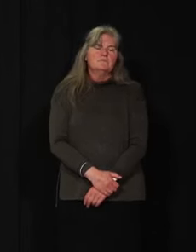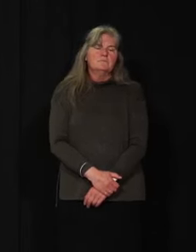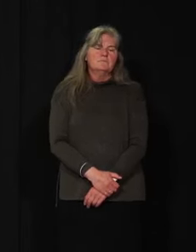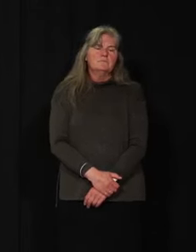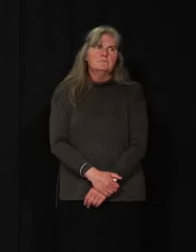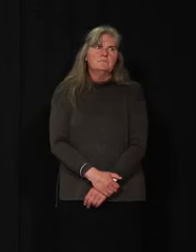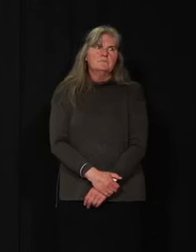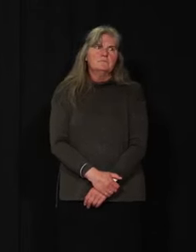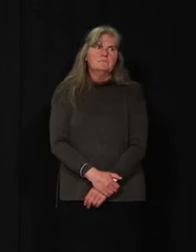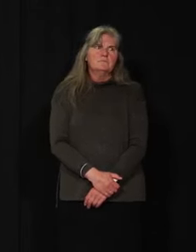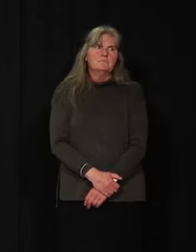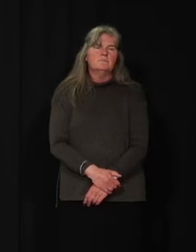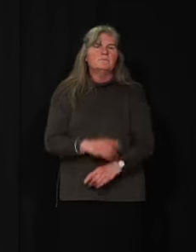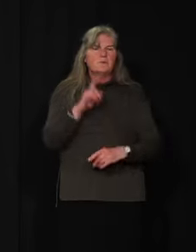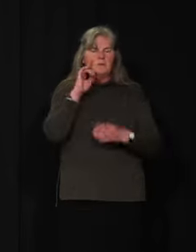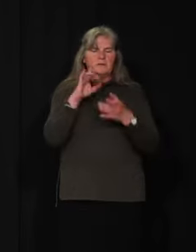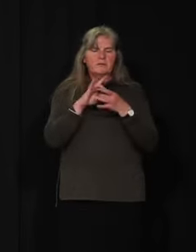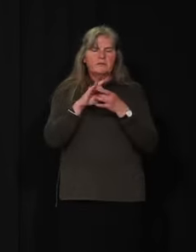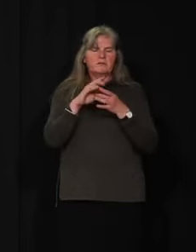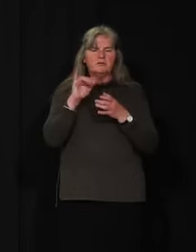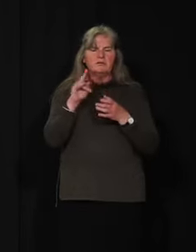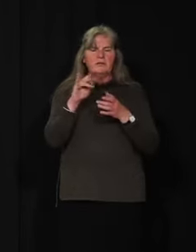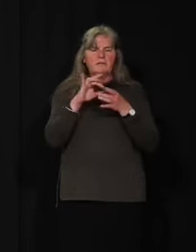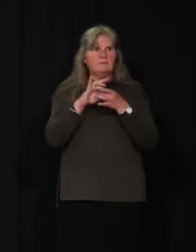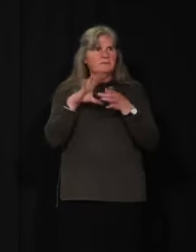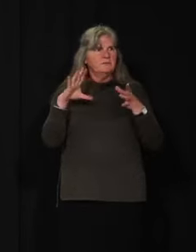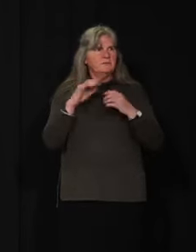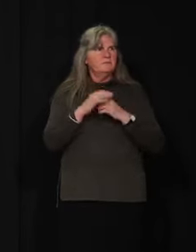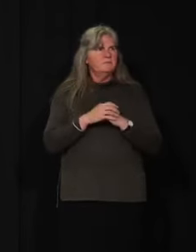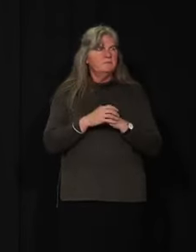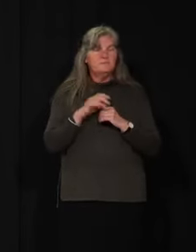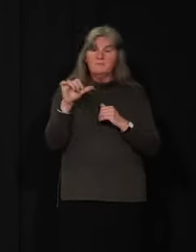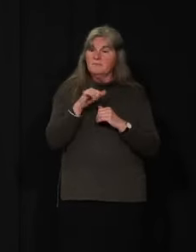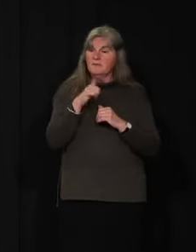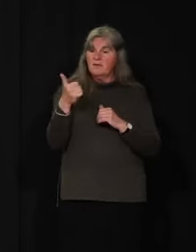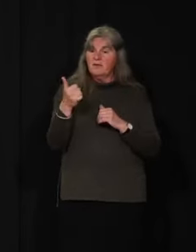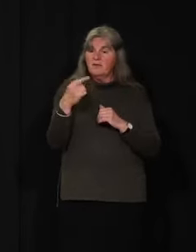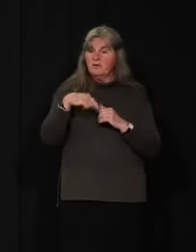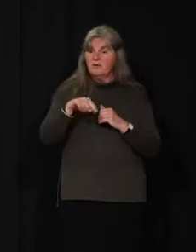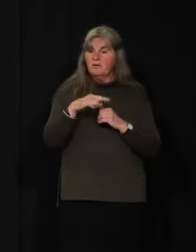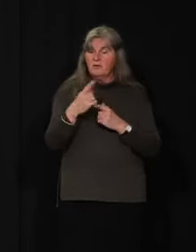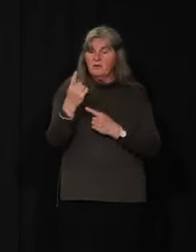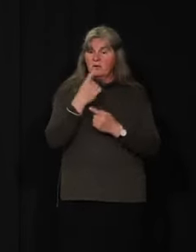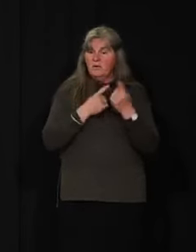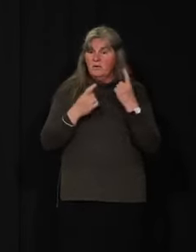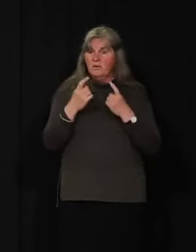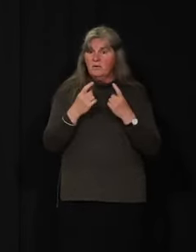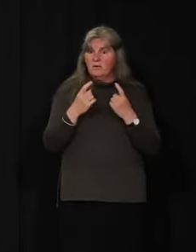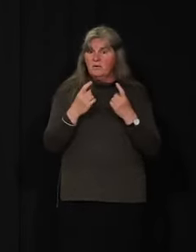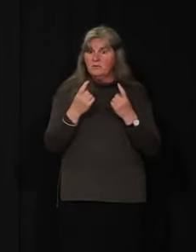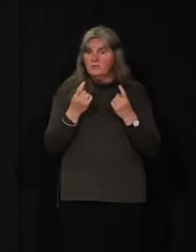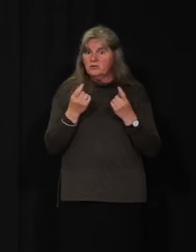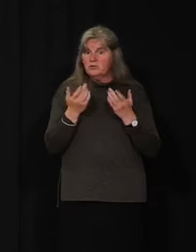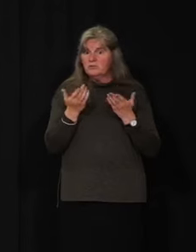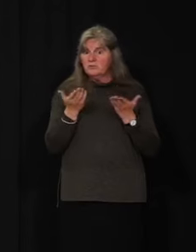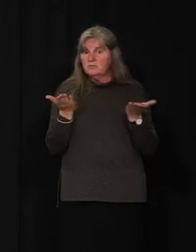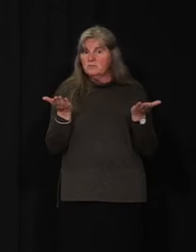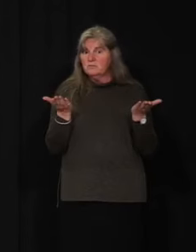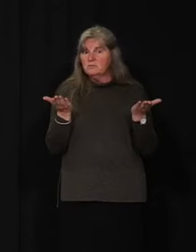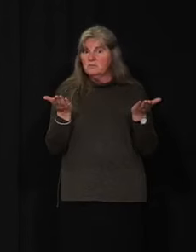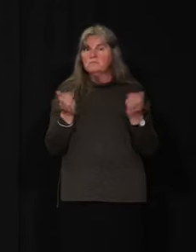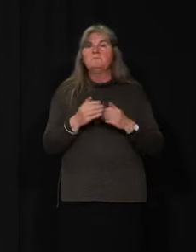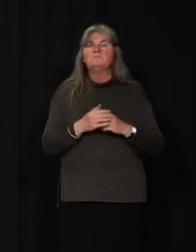Okay, think Julien may have left the call, actually. Okay. So I don't, is there anyone else that I've missed from media that's still on the line?